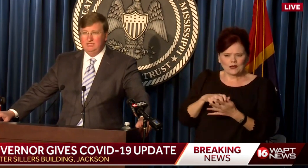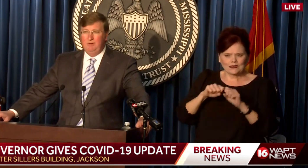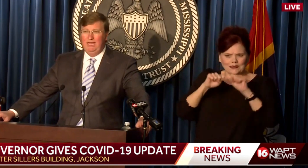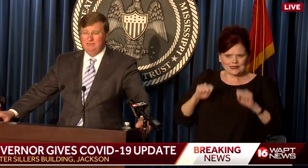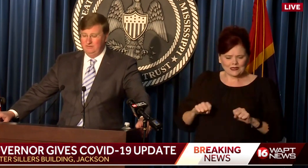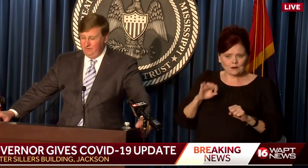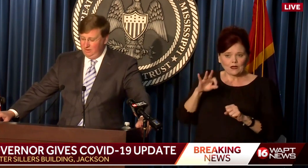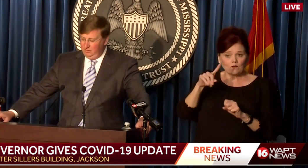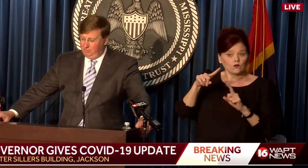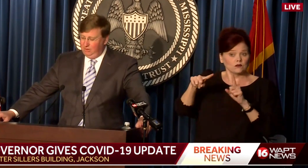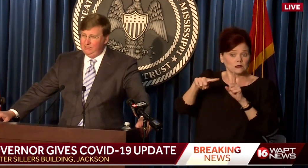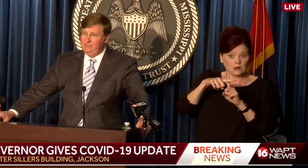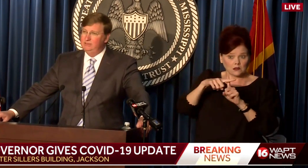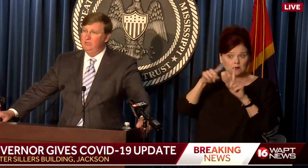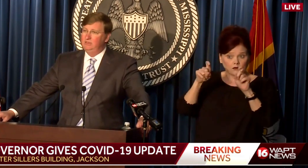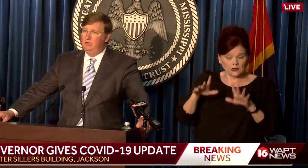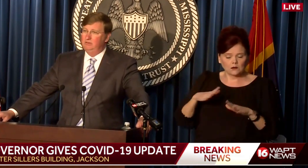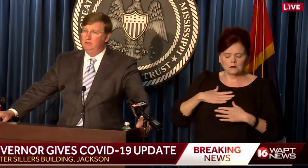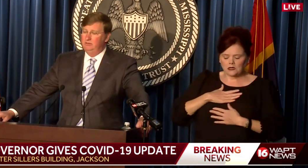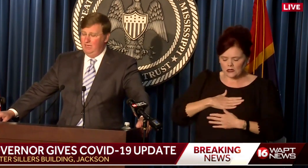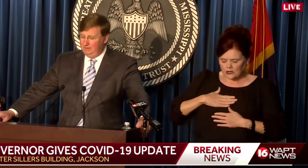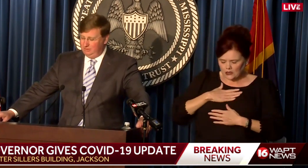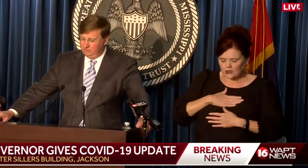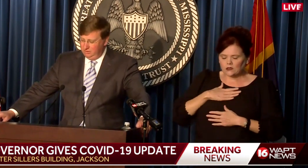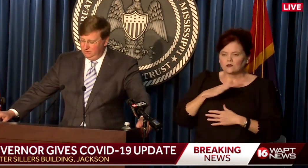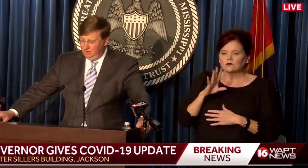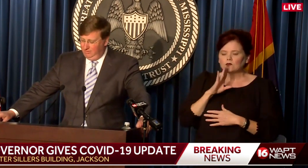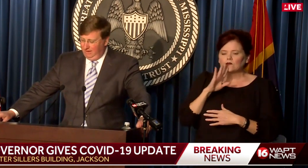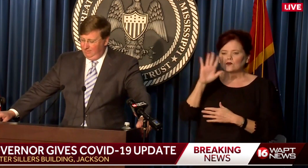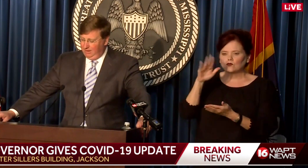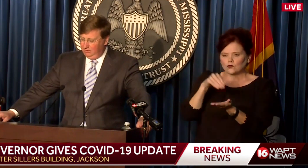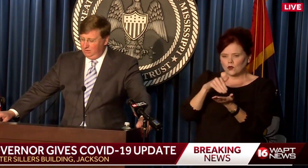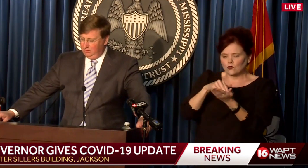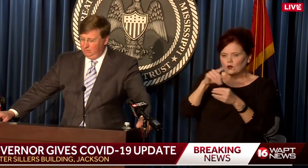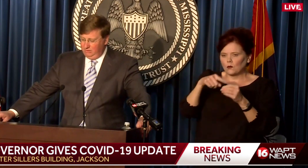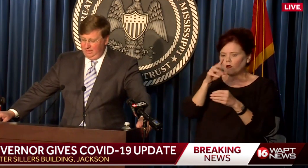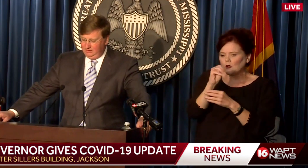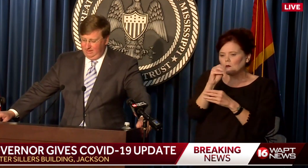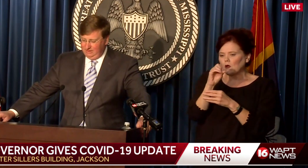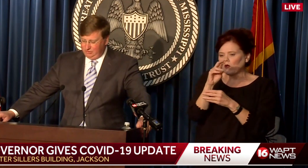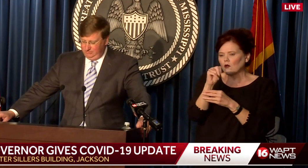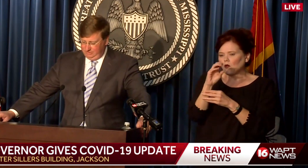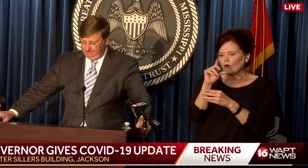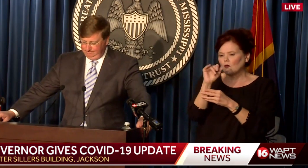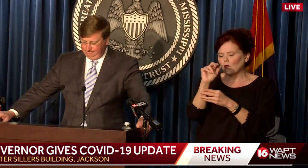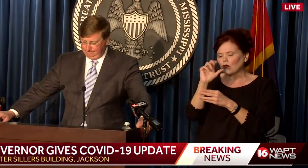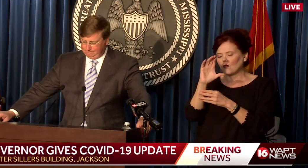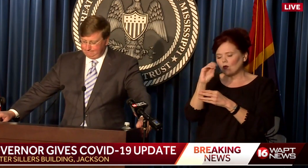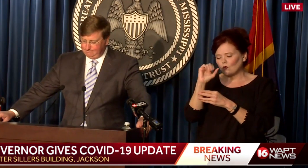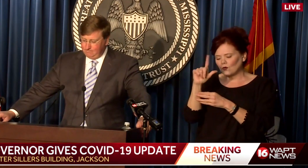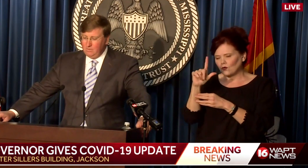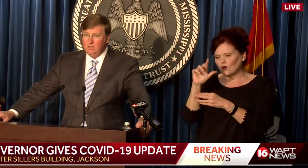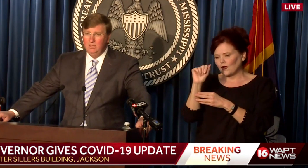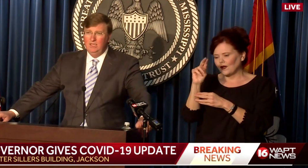but should you test positive, please talk to your doctor about monoclonal antibody treatment.